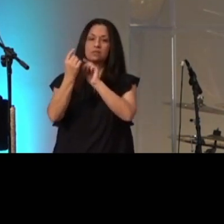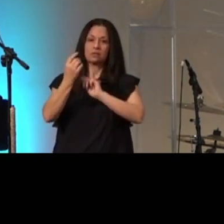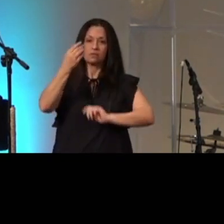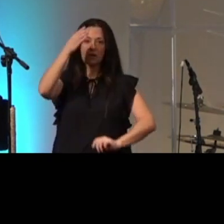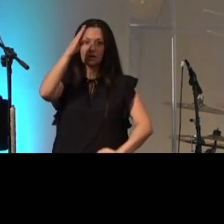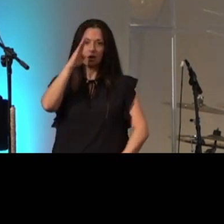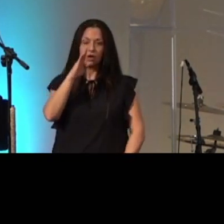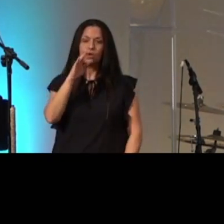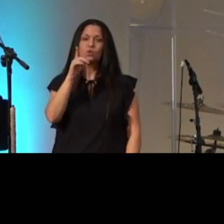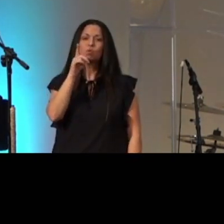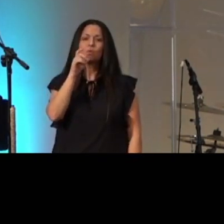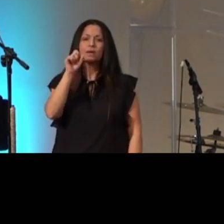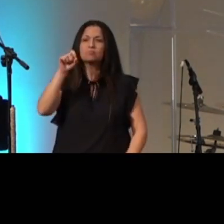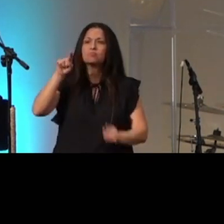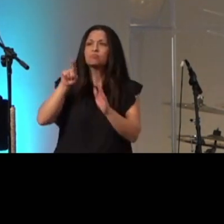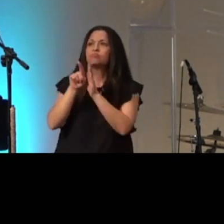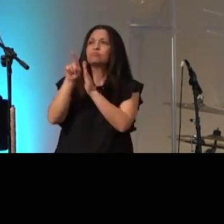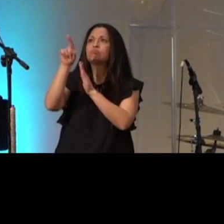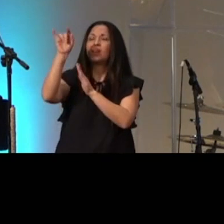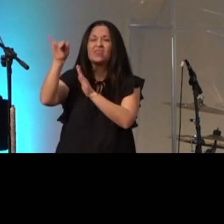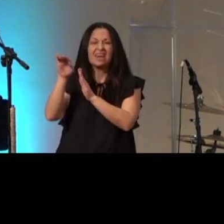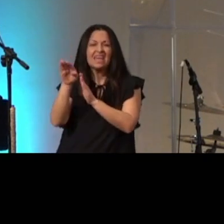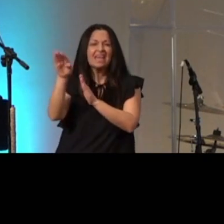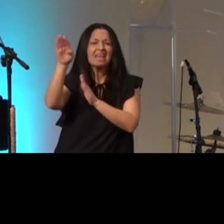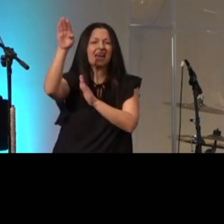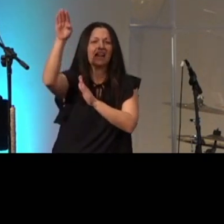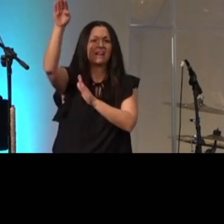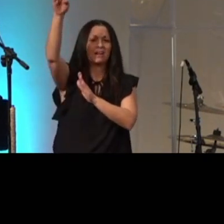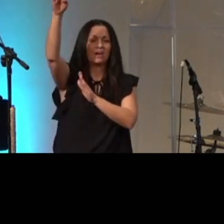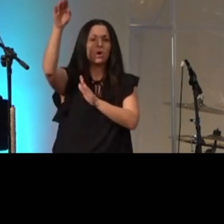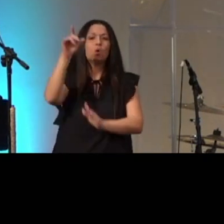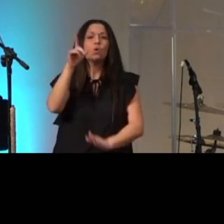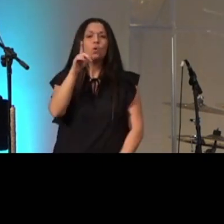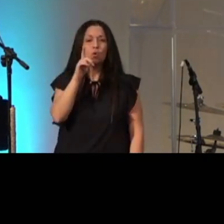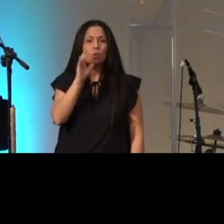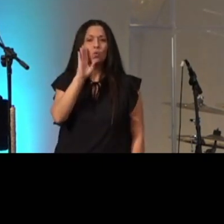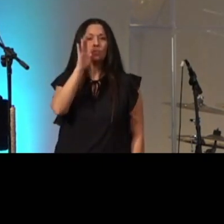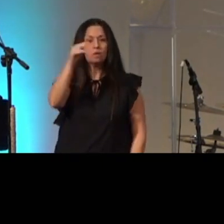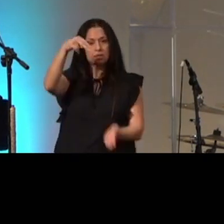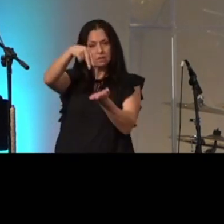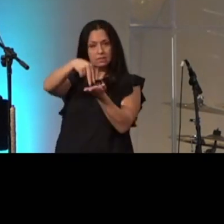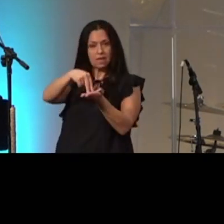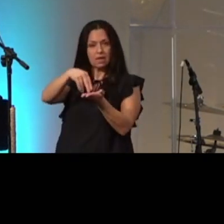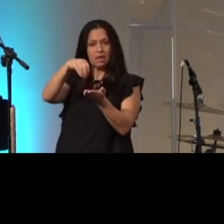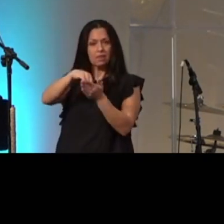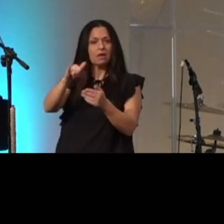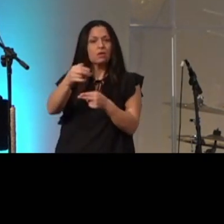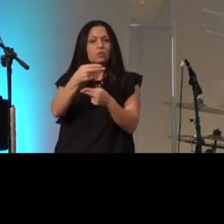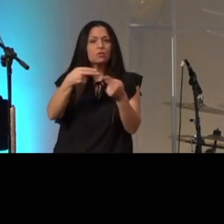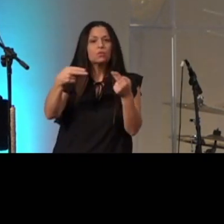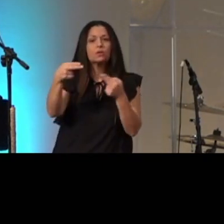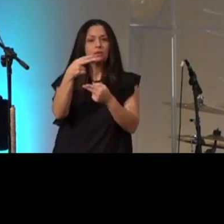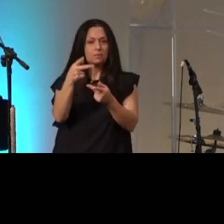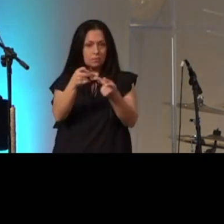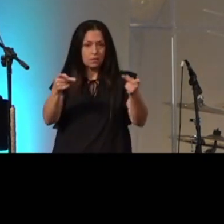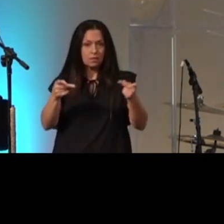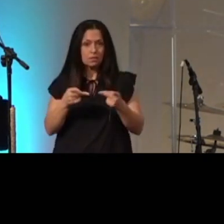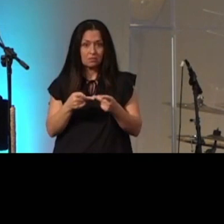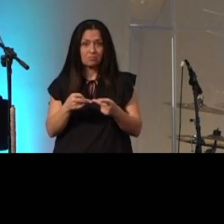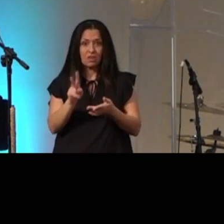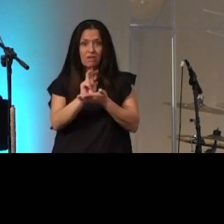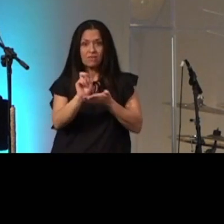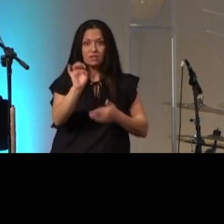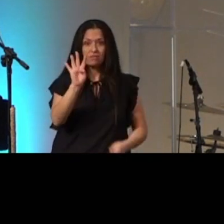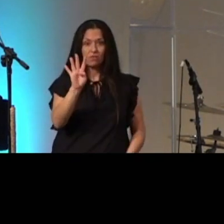hill who shall stand in his holy place and verse 4 answers the